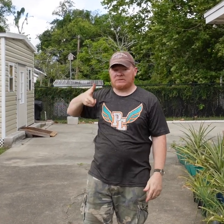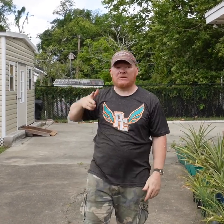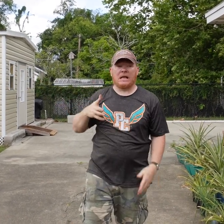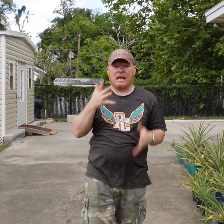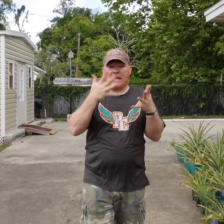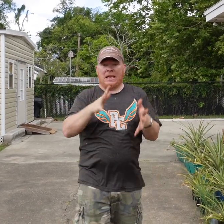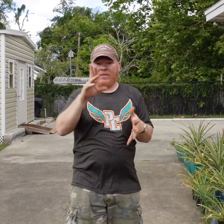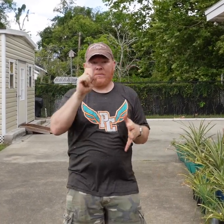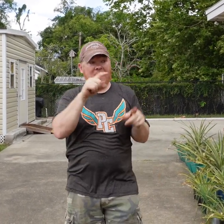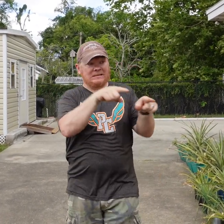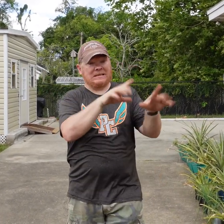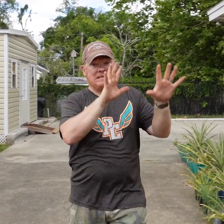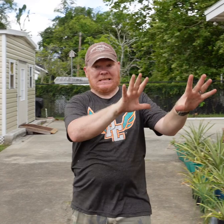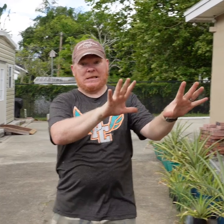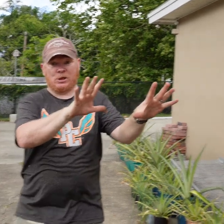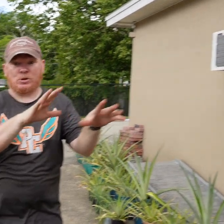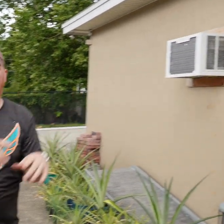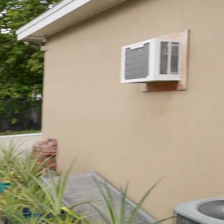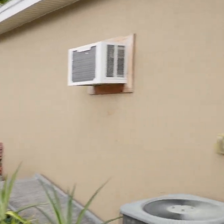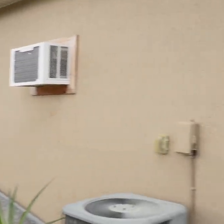back it up into this location I'm going leave the bus here